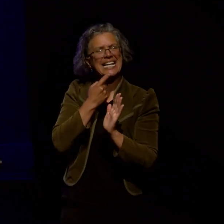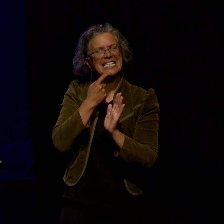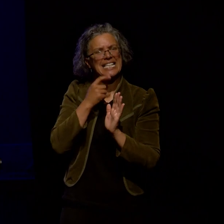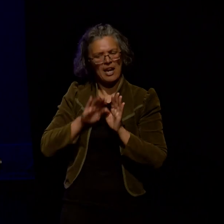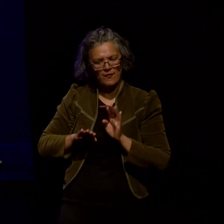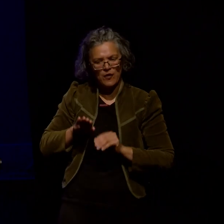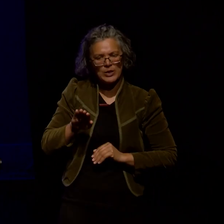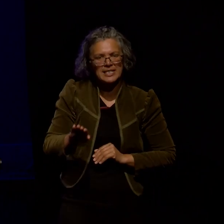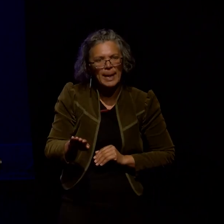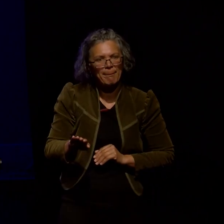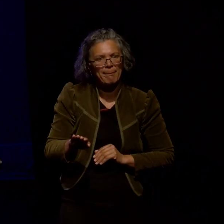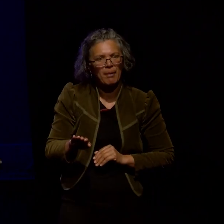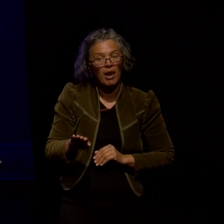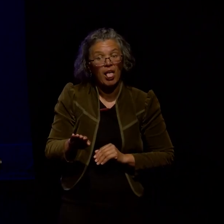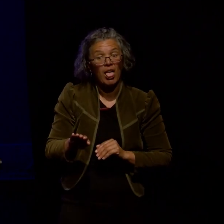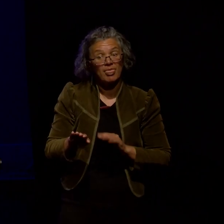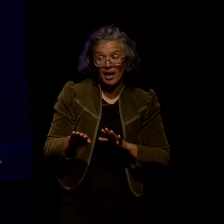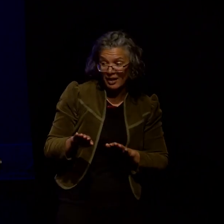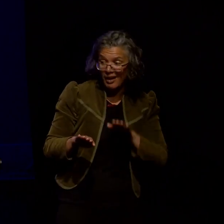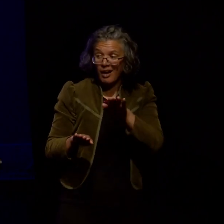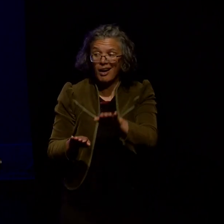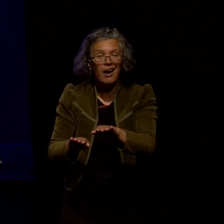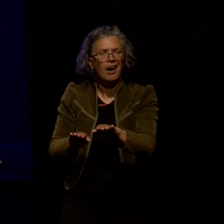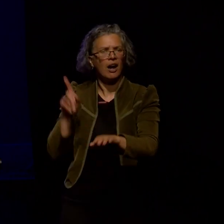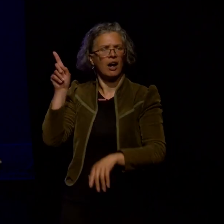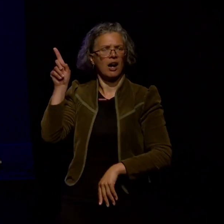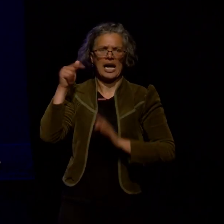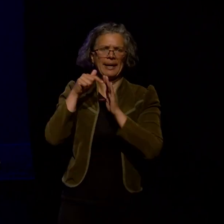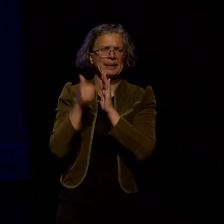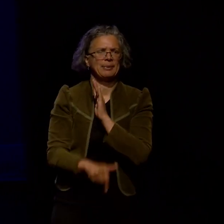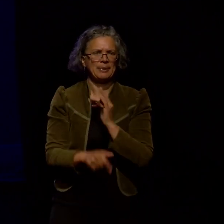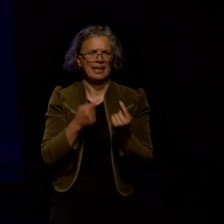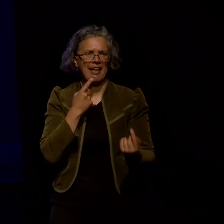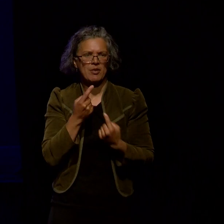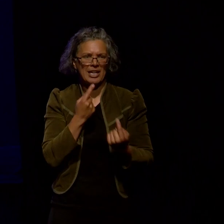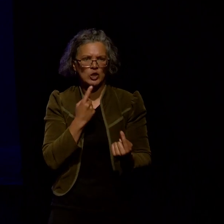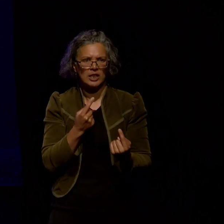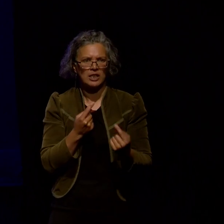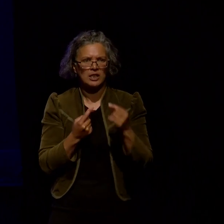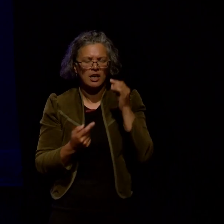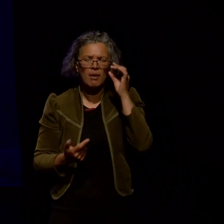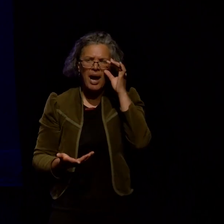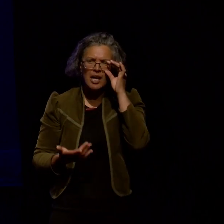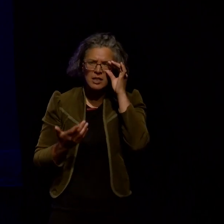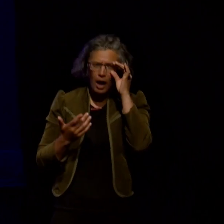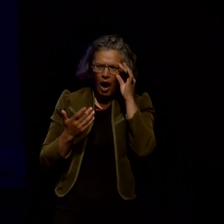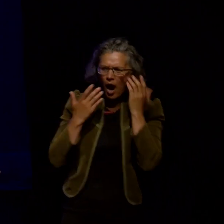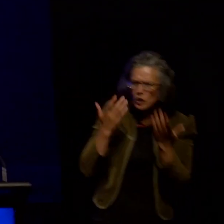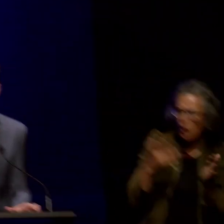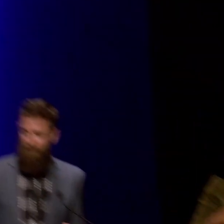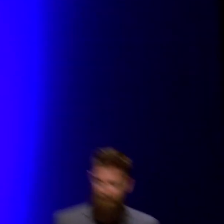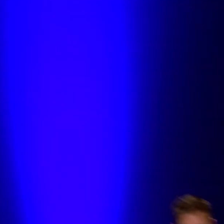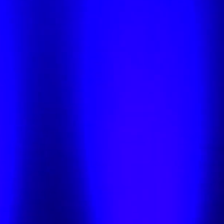I still think we have a little bit of work to do but what I found from showing people is that they understand